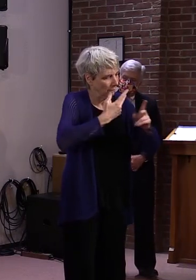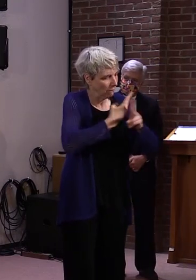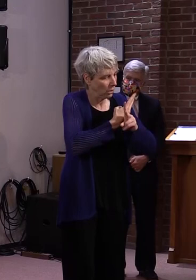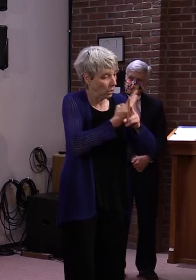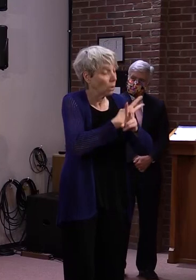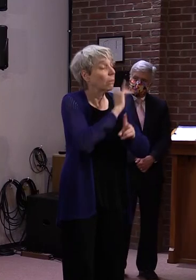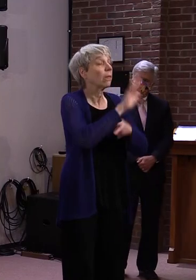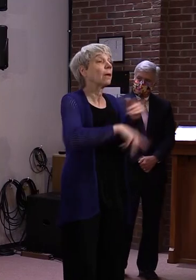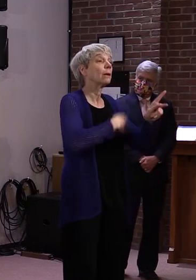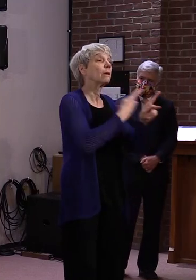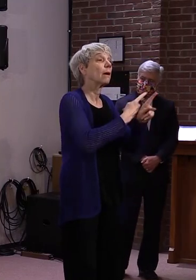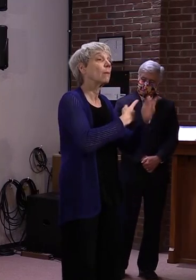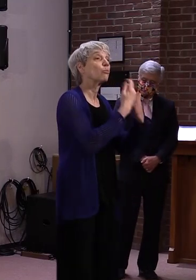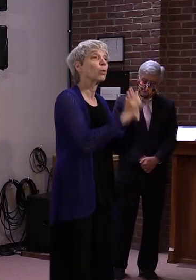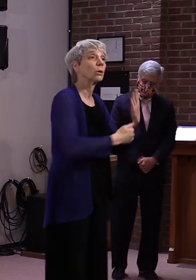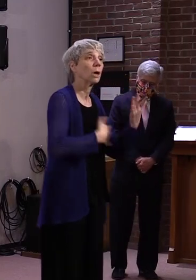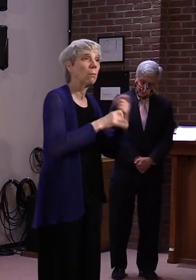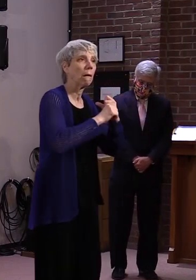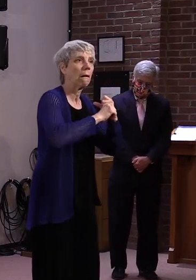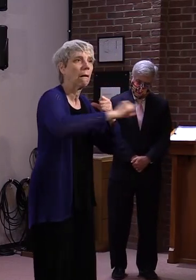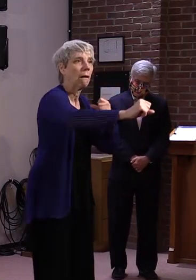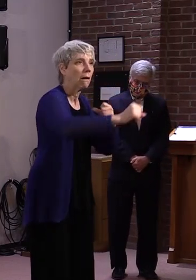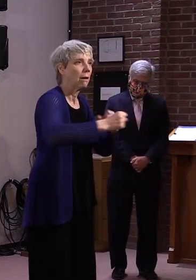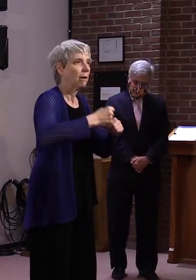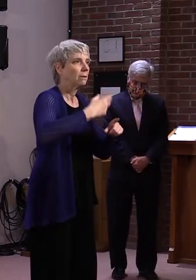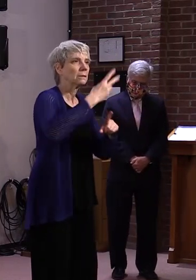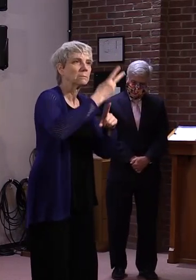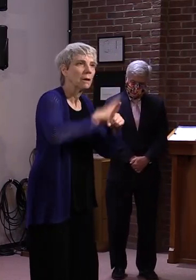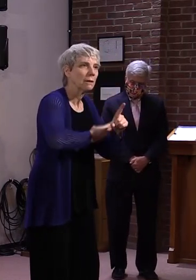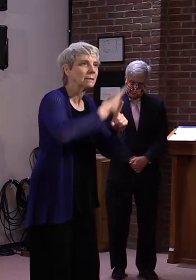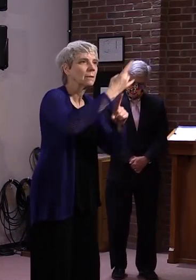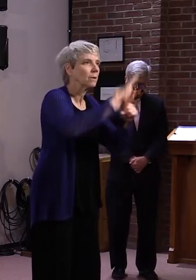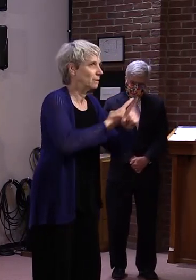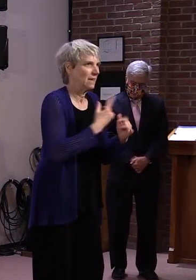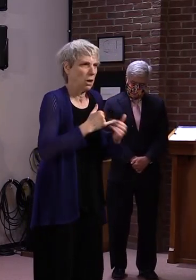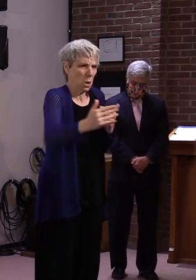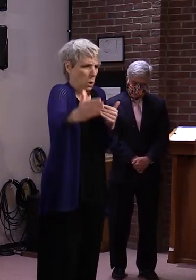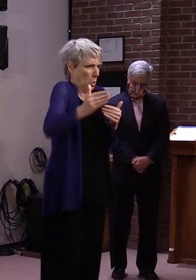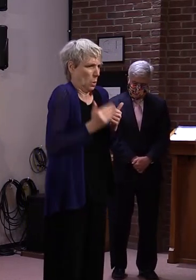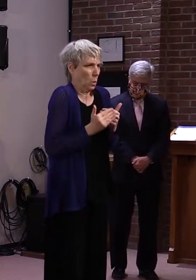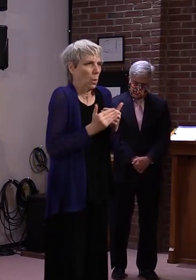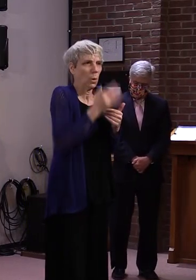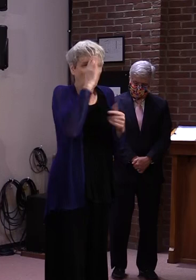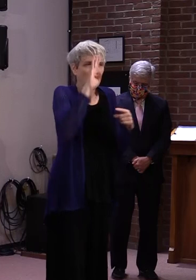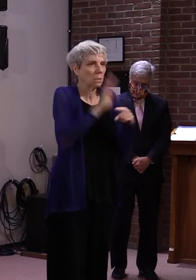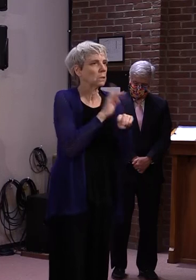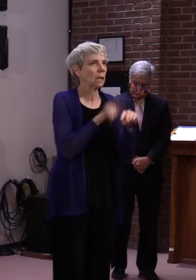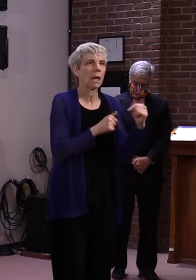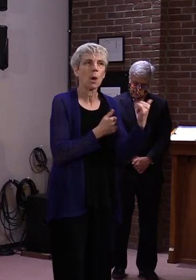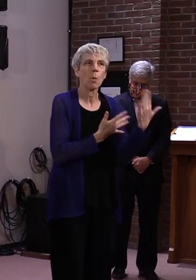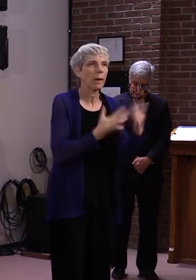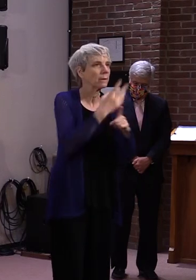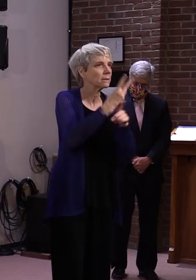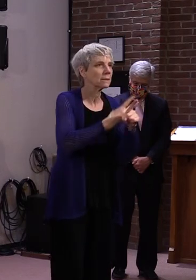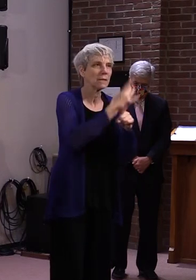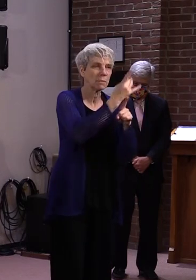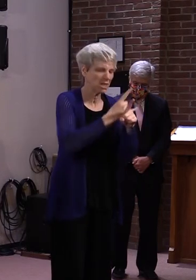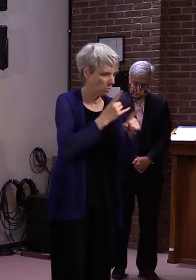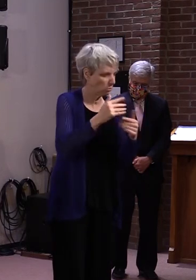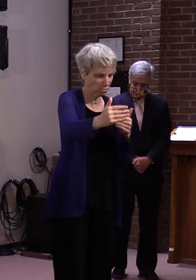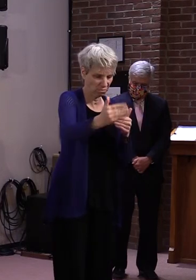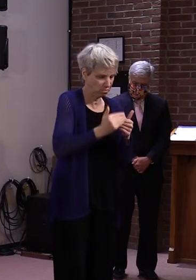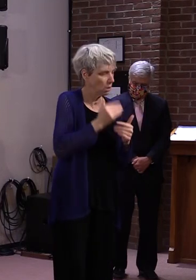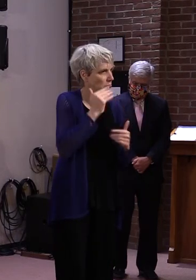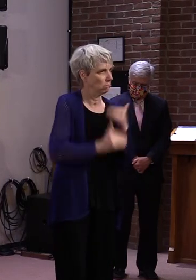months, and we've done it in weeks. But we know businesses need the support as soon as possible, and we are working to make that happen. Again,